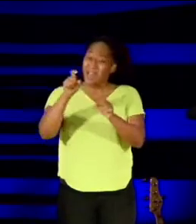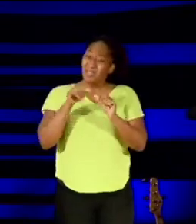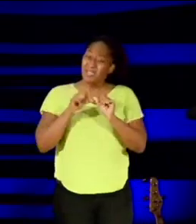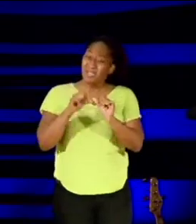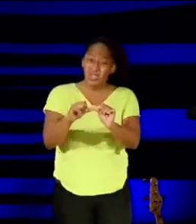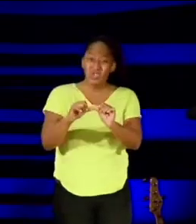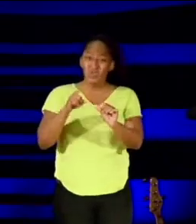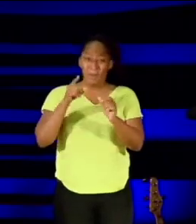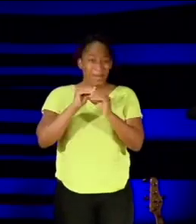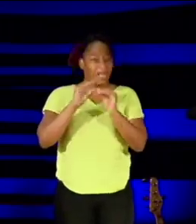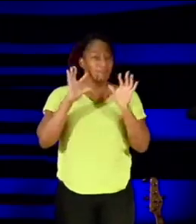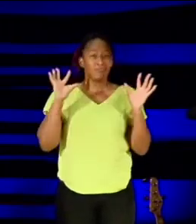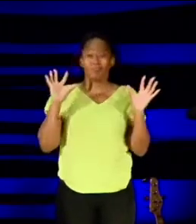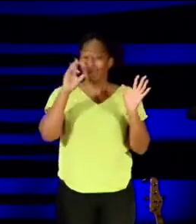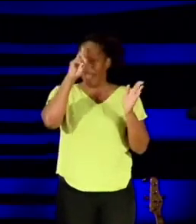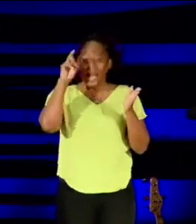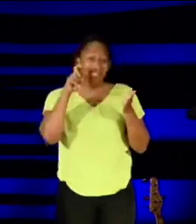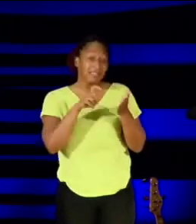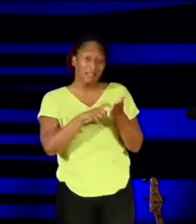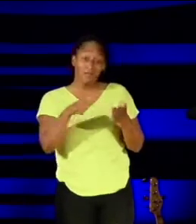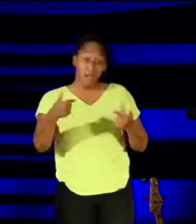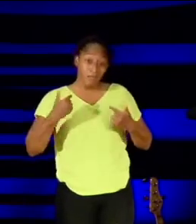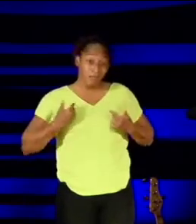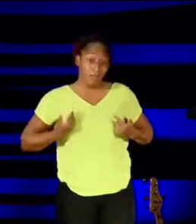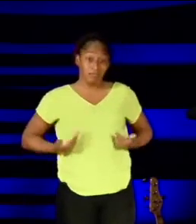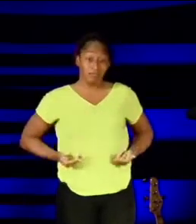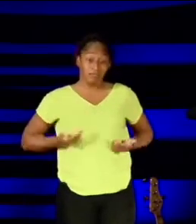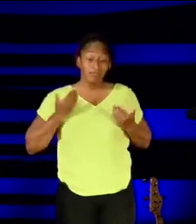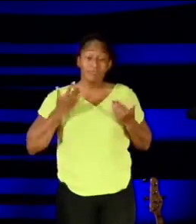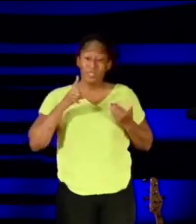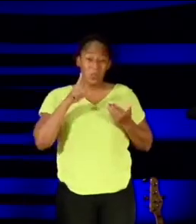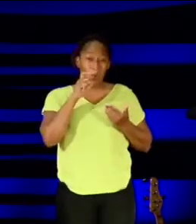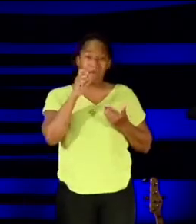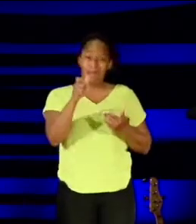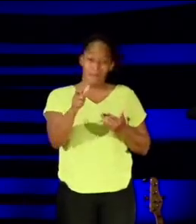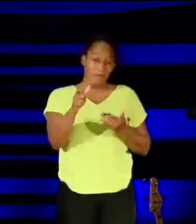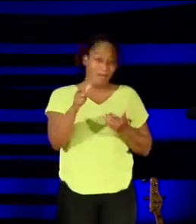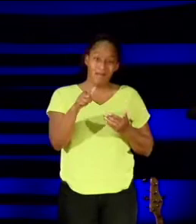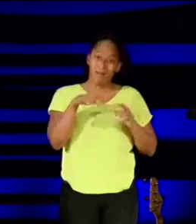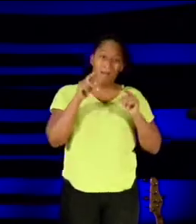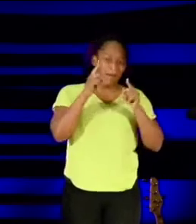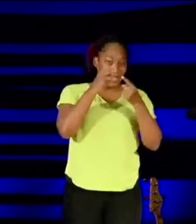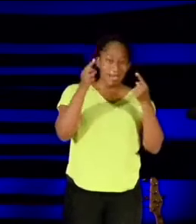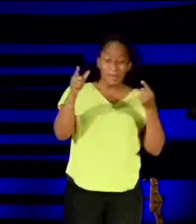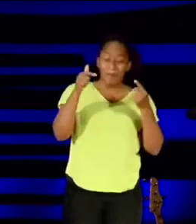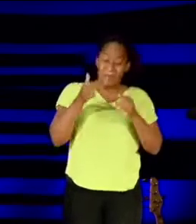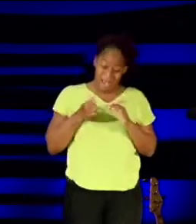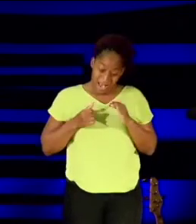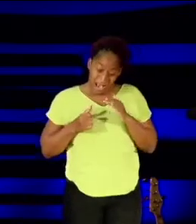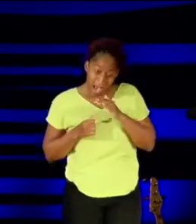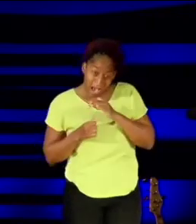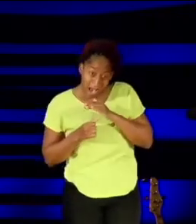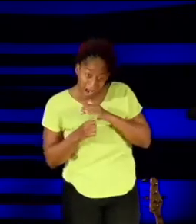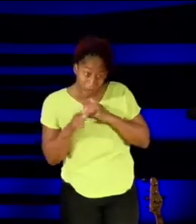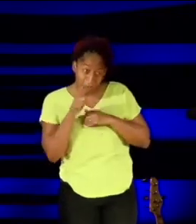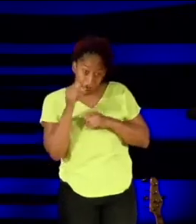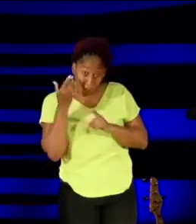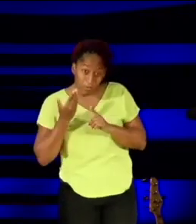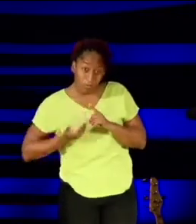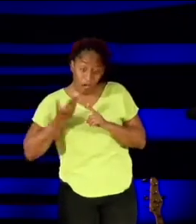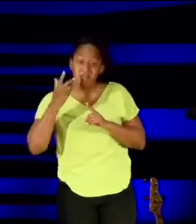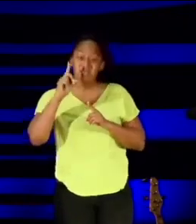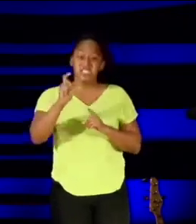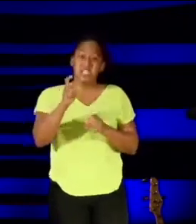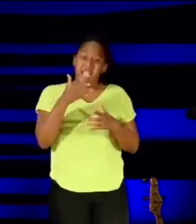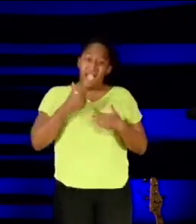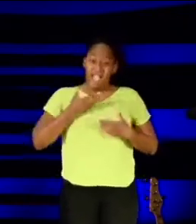Don't let the enemy make you hide who you are in Christ. Yes, yes, we have to be so confident in who we are and